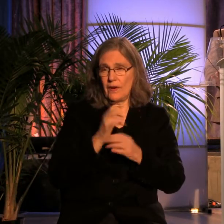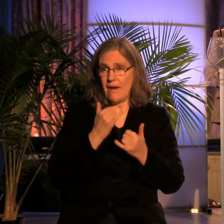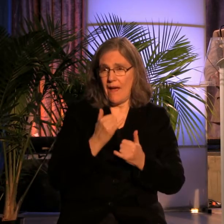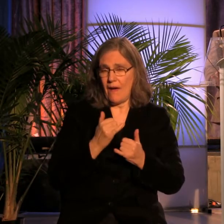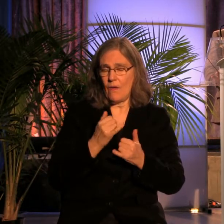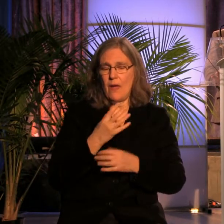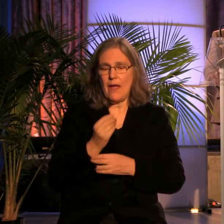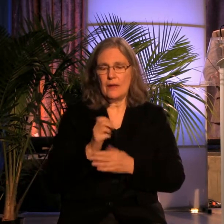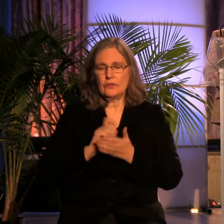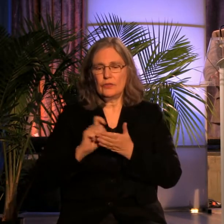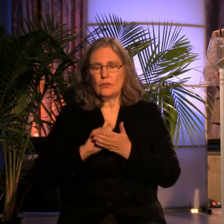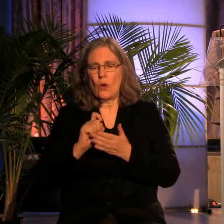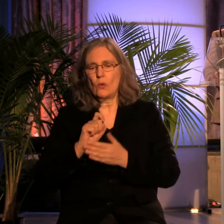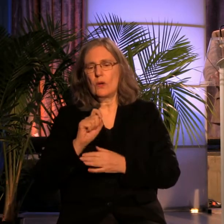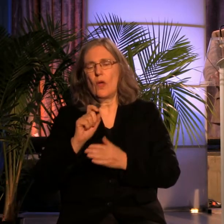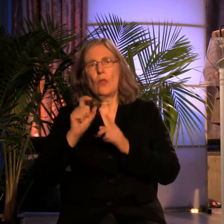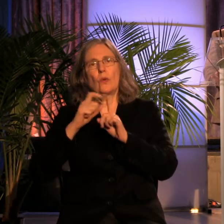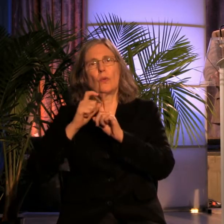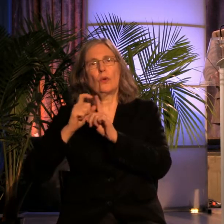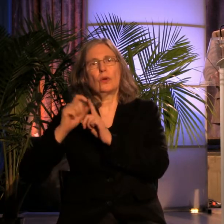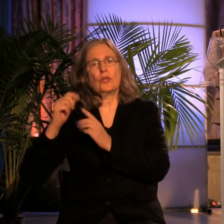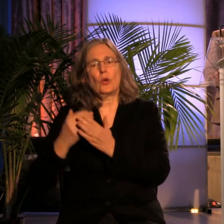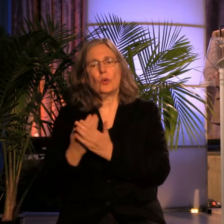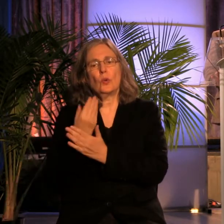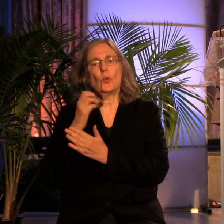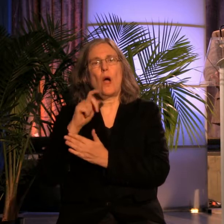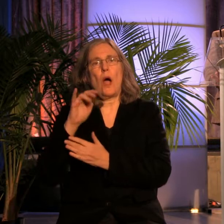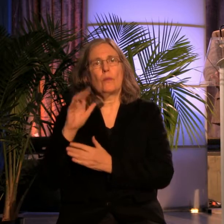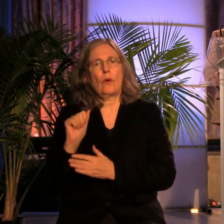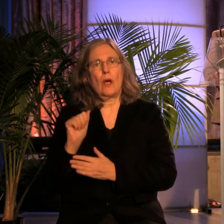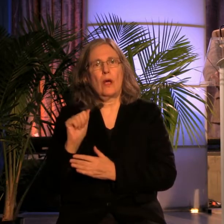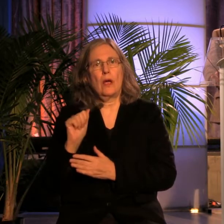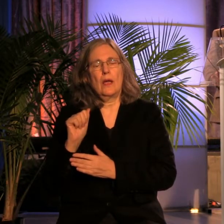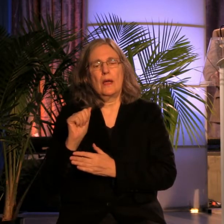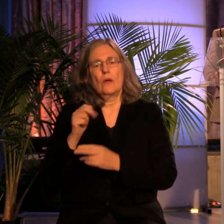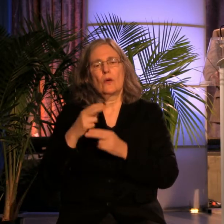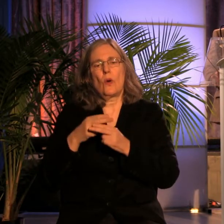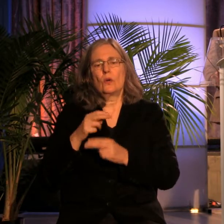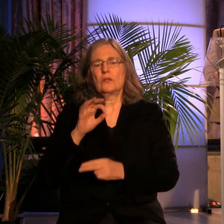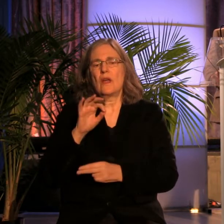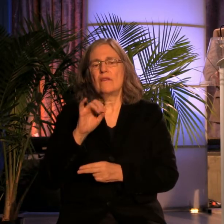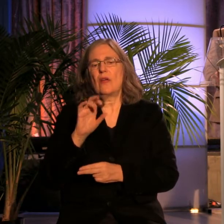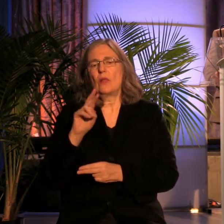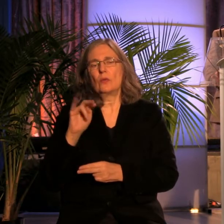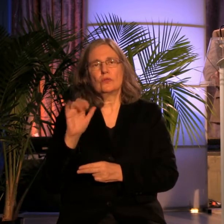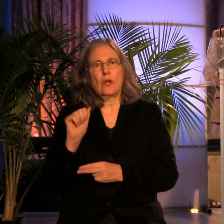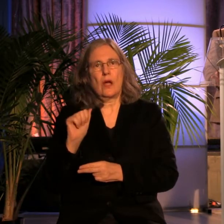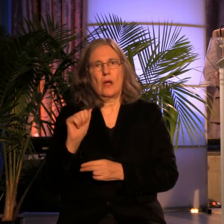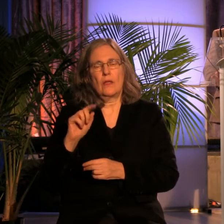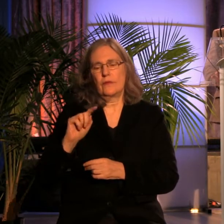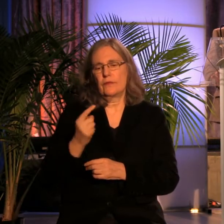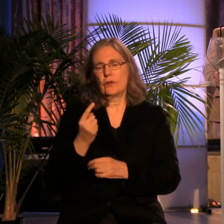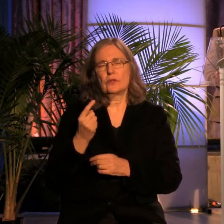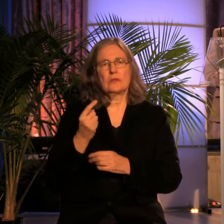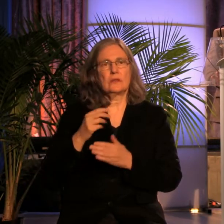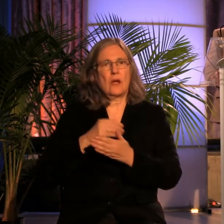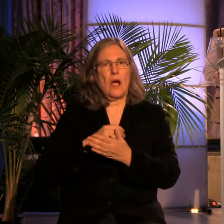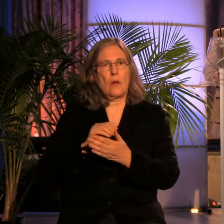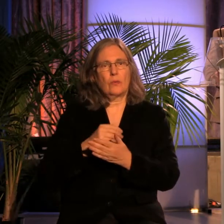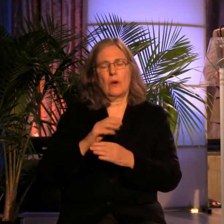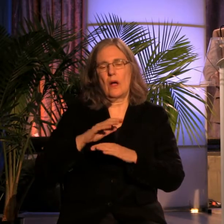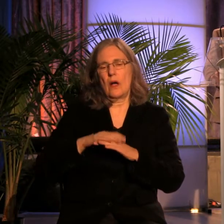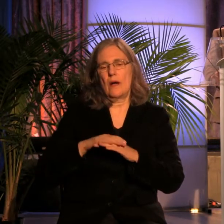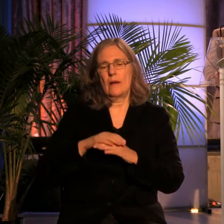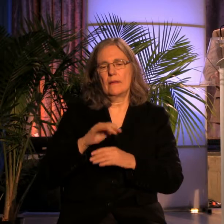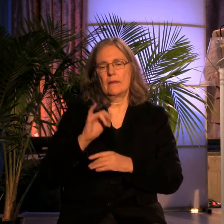And she wrote the libretto for a new opera in development entitled Fallujah, the first opera on the Iraq War. My